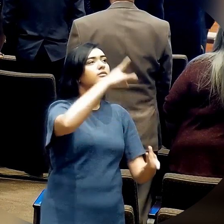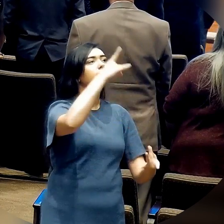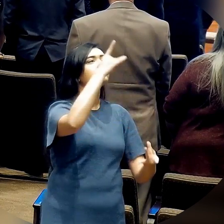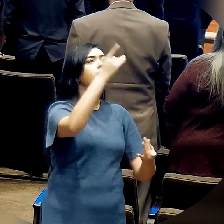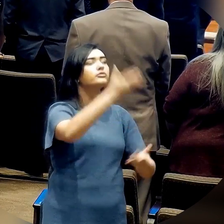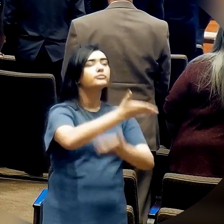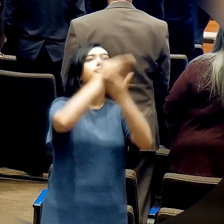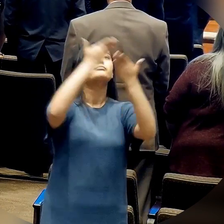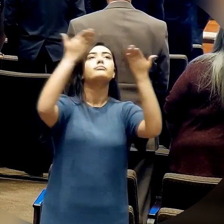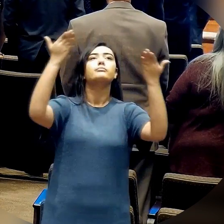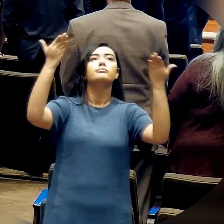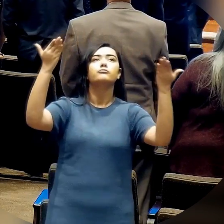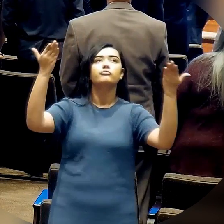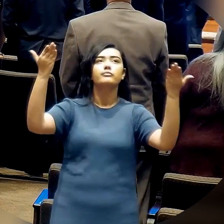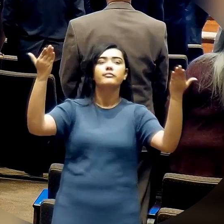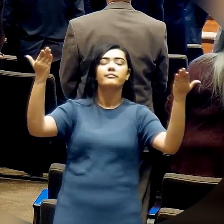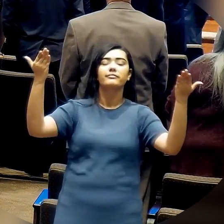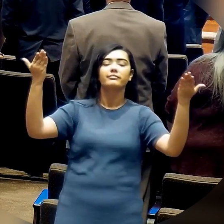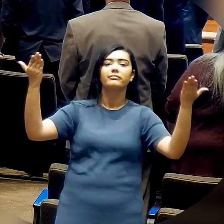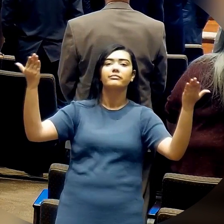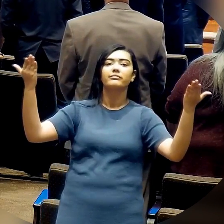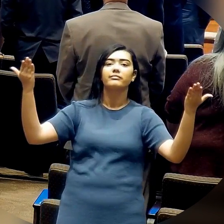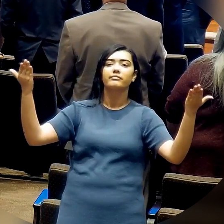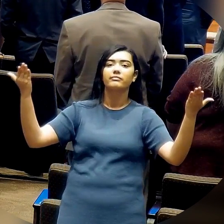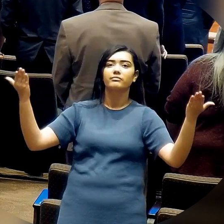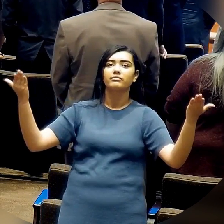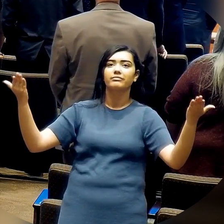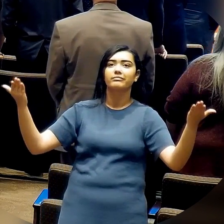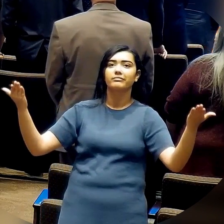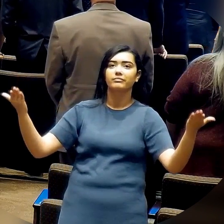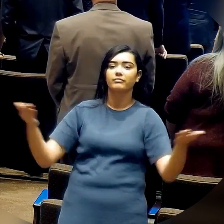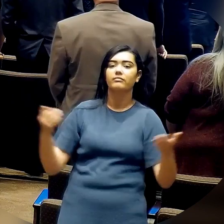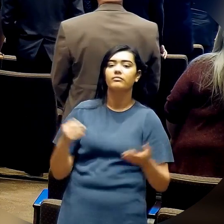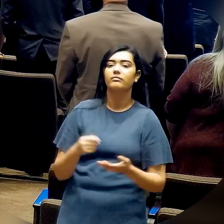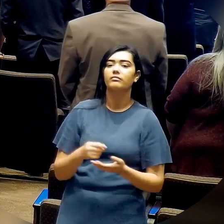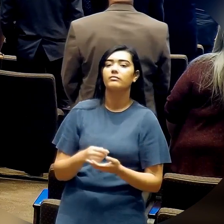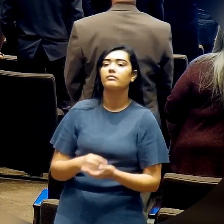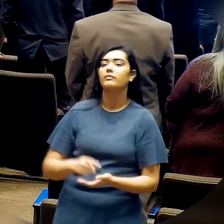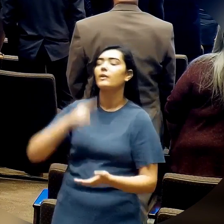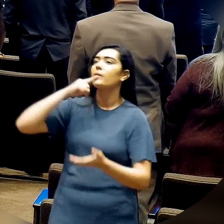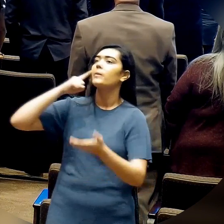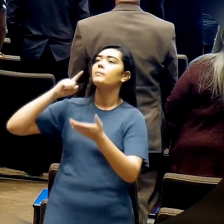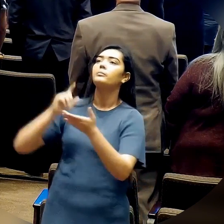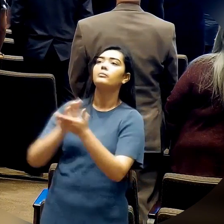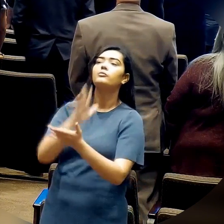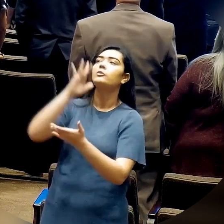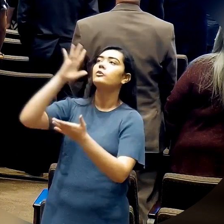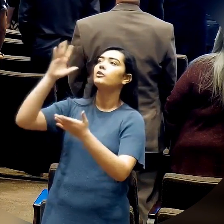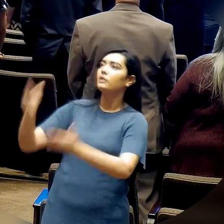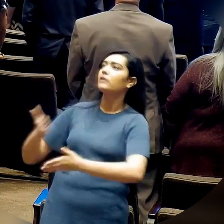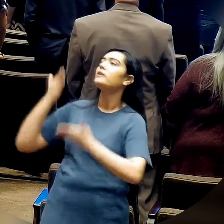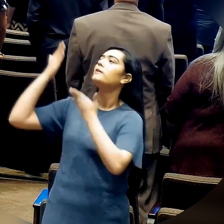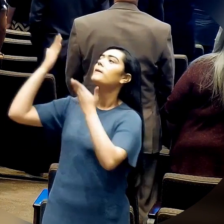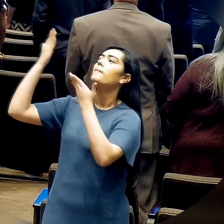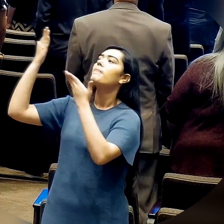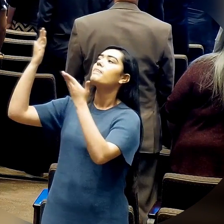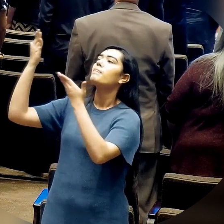Ghost. Praise God, God, who all